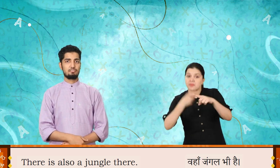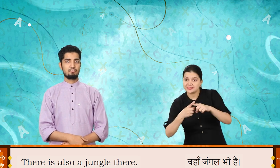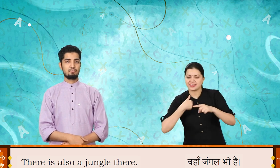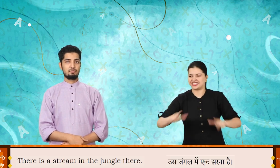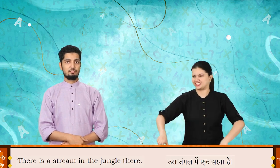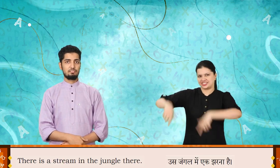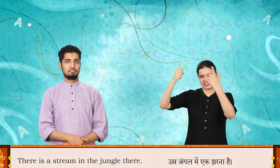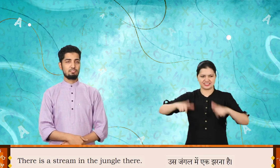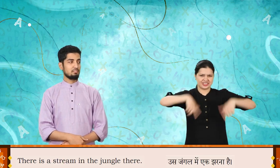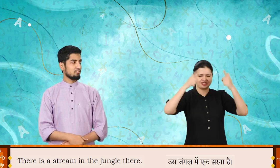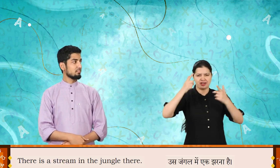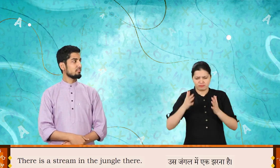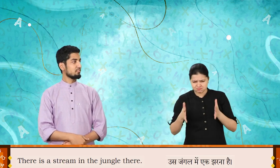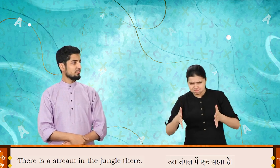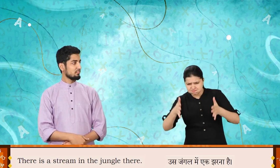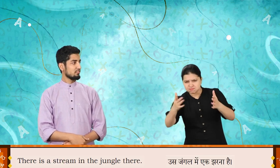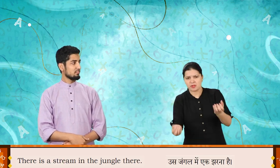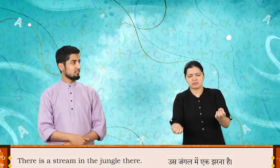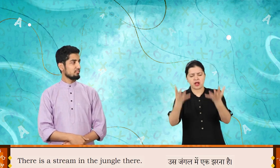There is a stream in the jungle there.